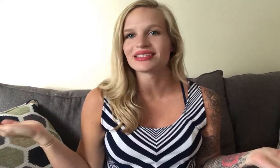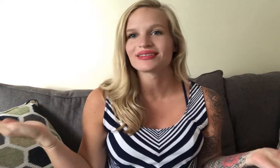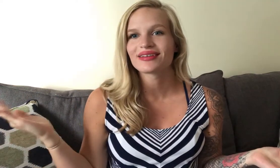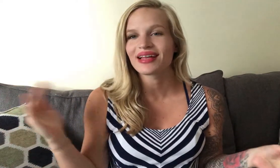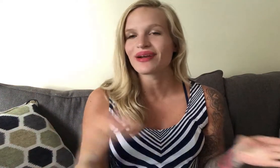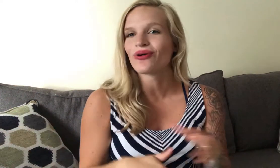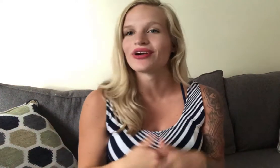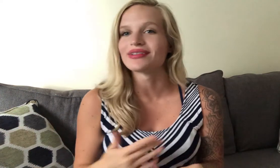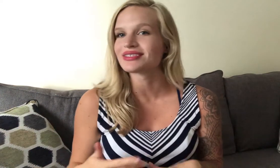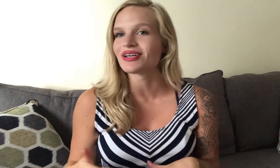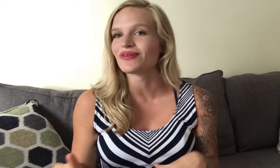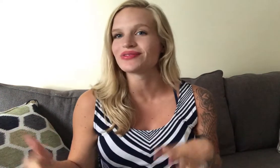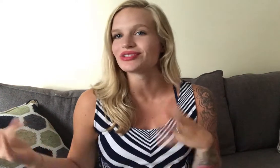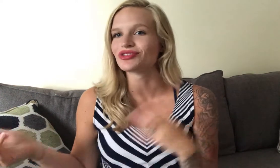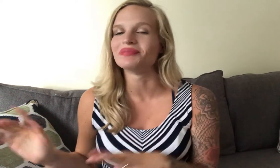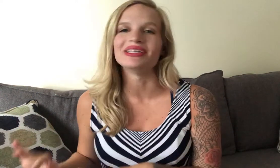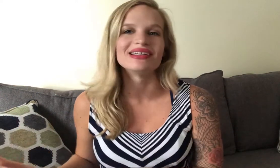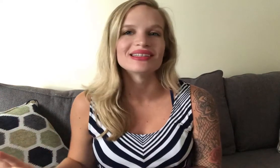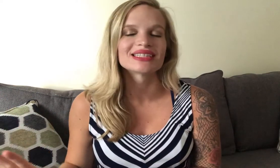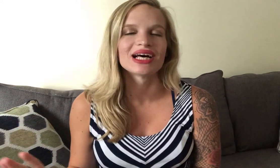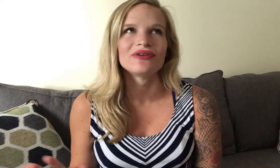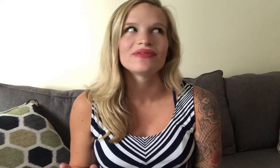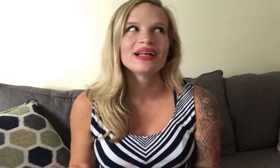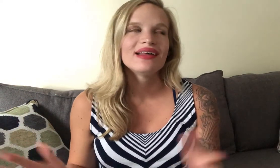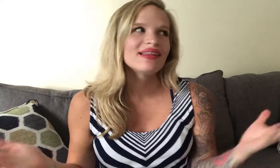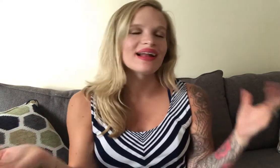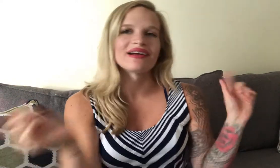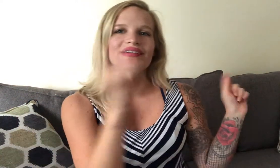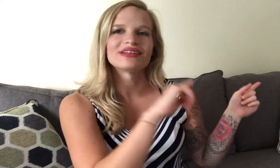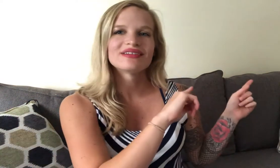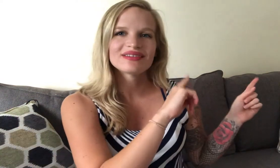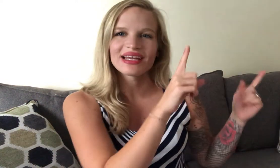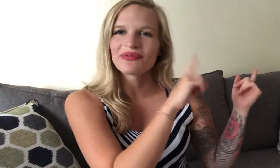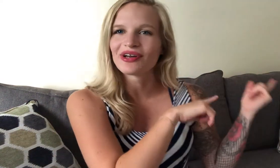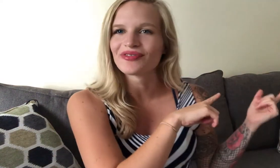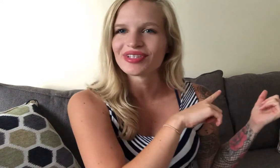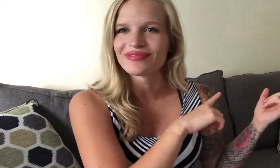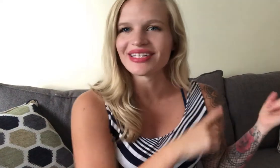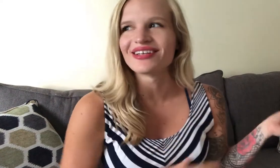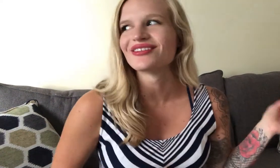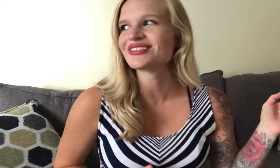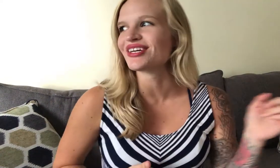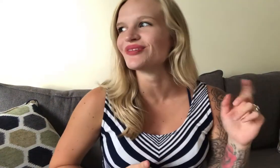just like chorus stuff just repeating itself that I already like went over in the video so